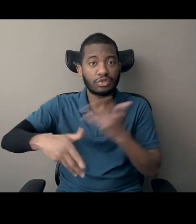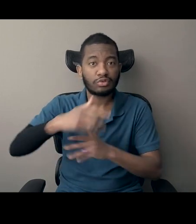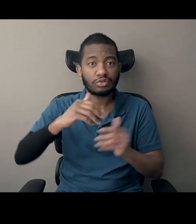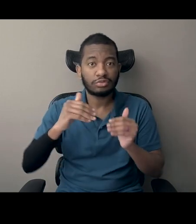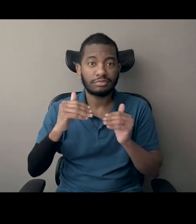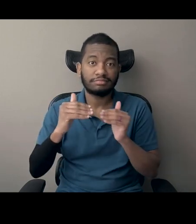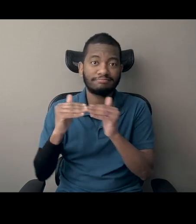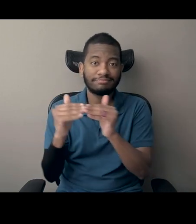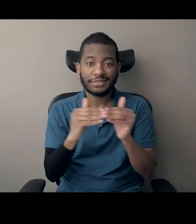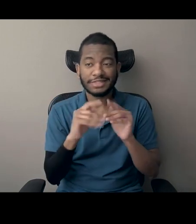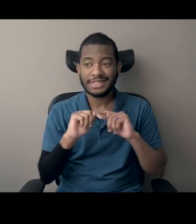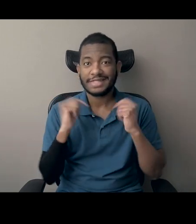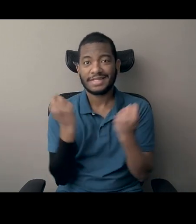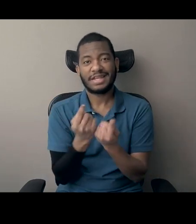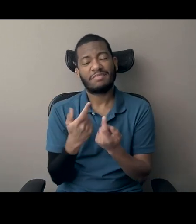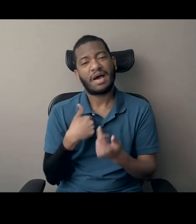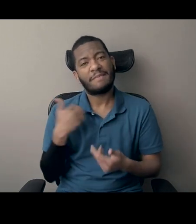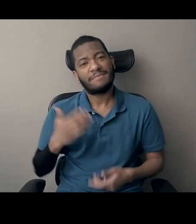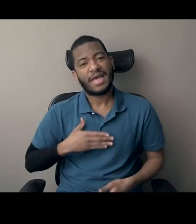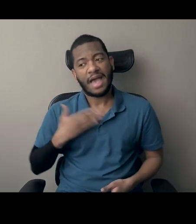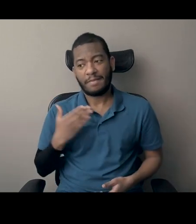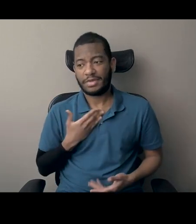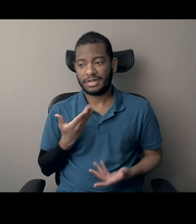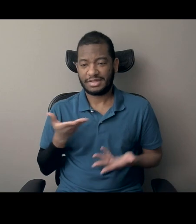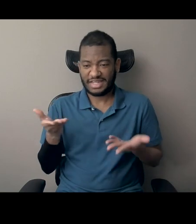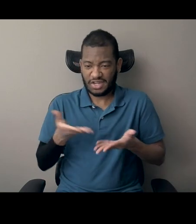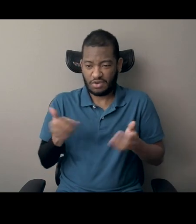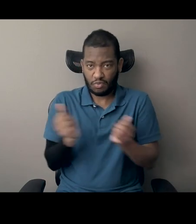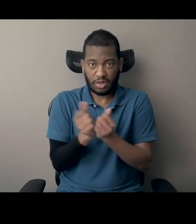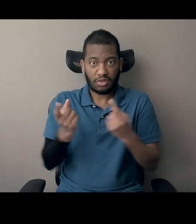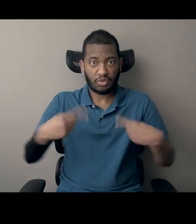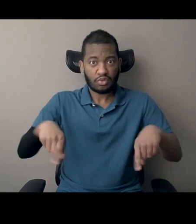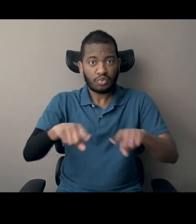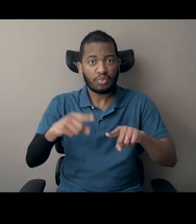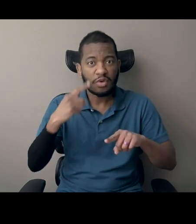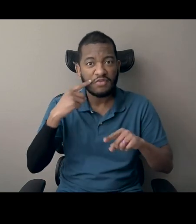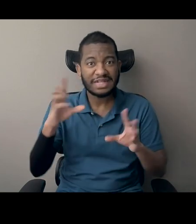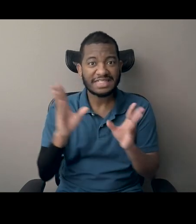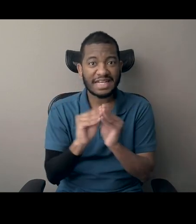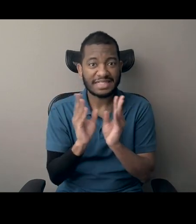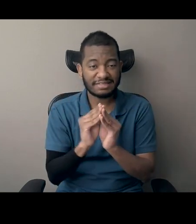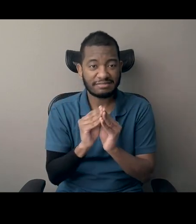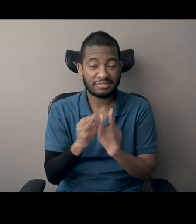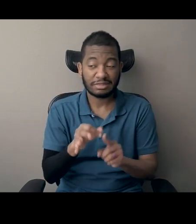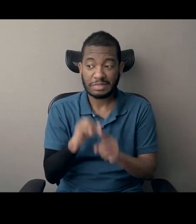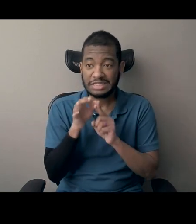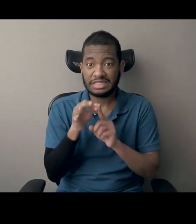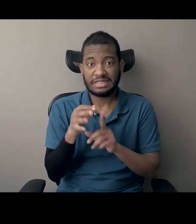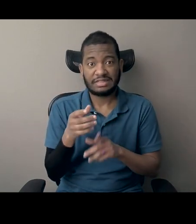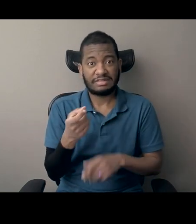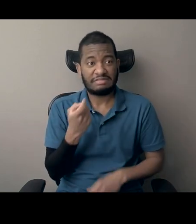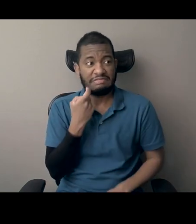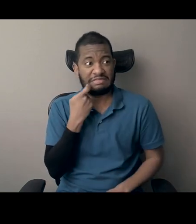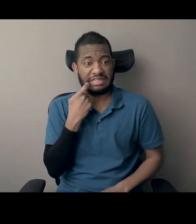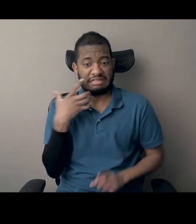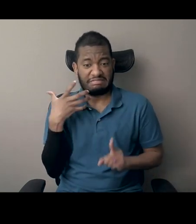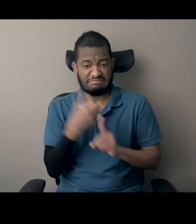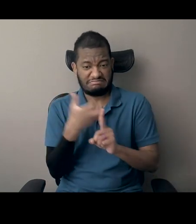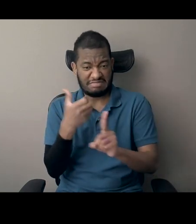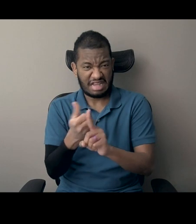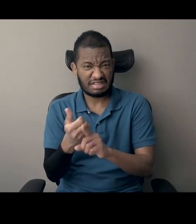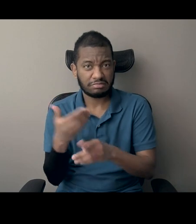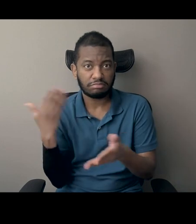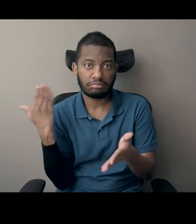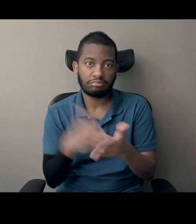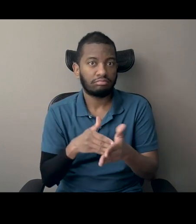very glad to be here with you all for this session, especially in light of the most recent attacks on education,